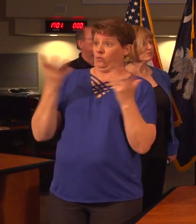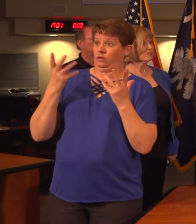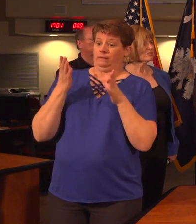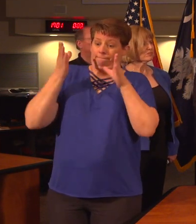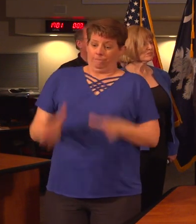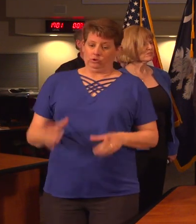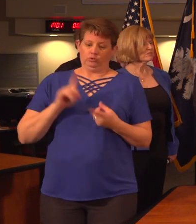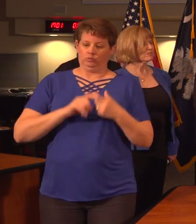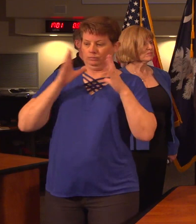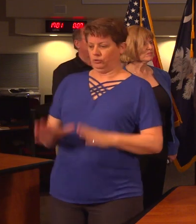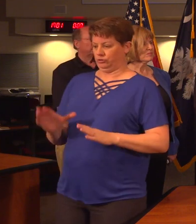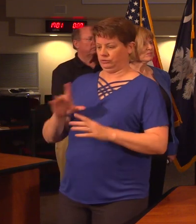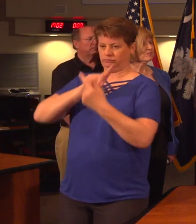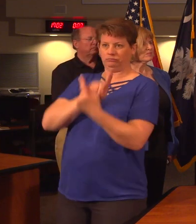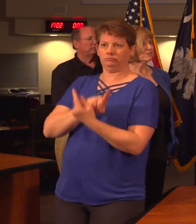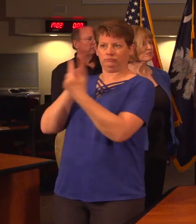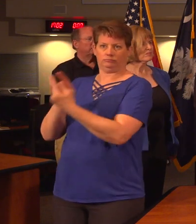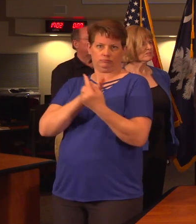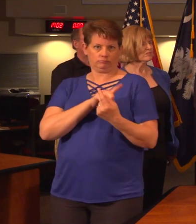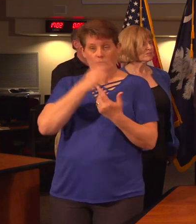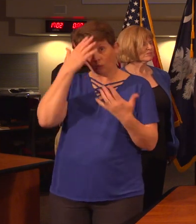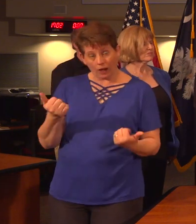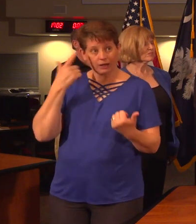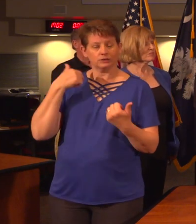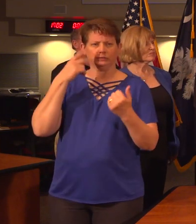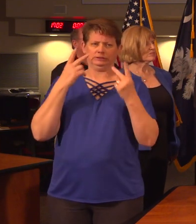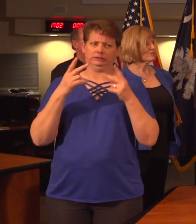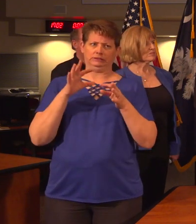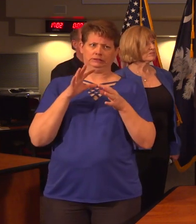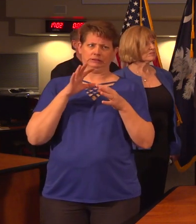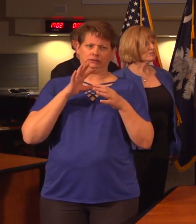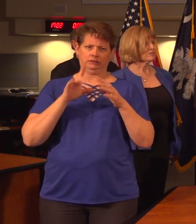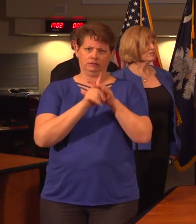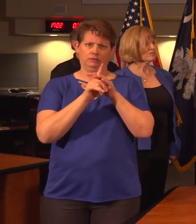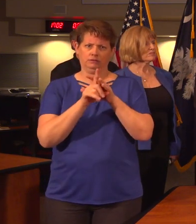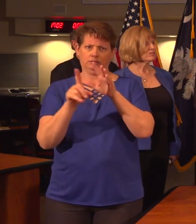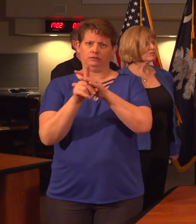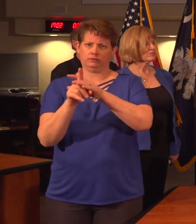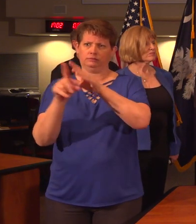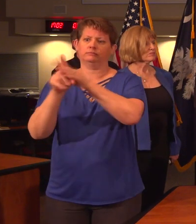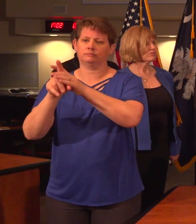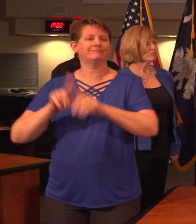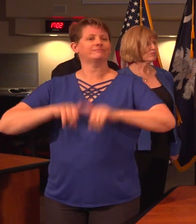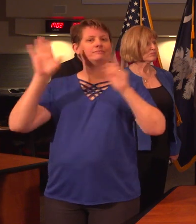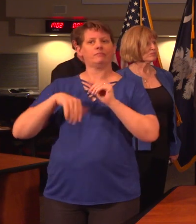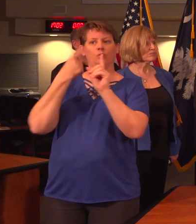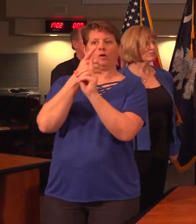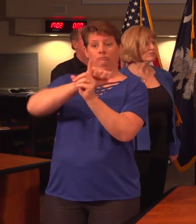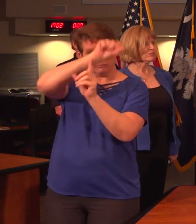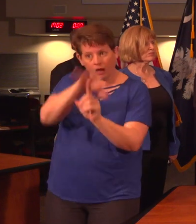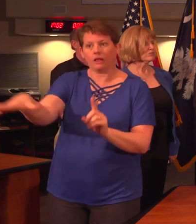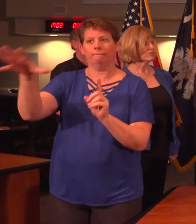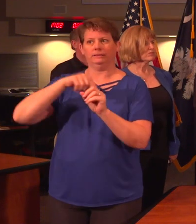transmission because there is a staggering a slow staggering of the onsets of illness and that is different from a point source exposure that could have